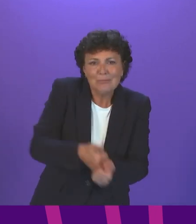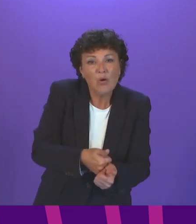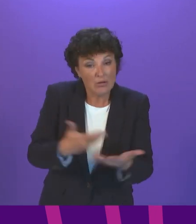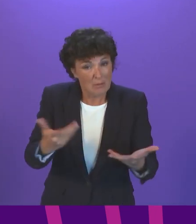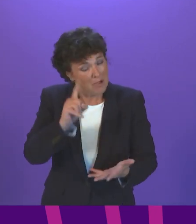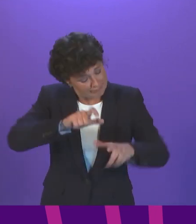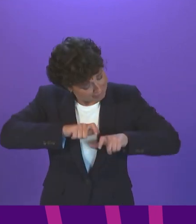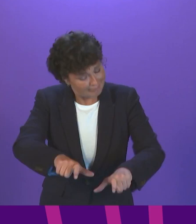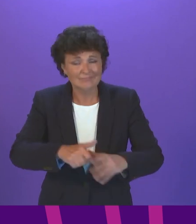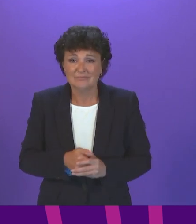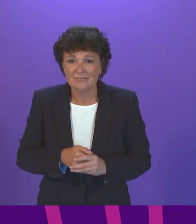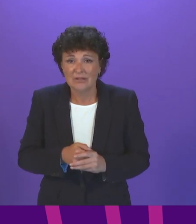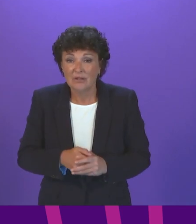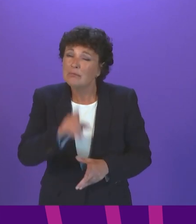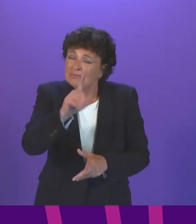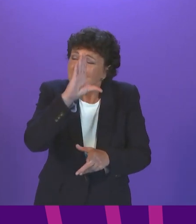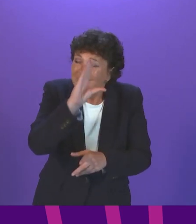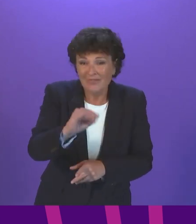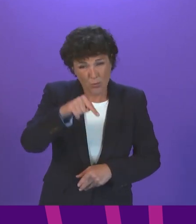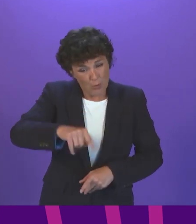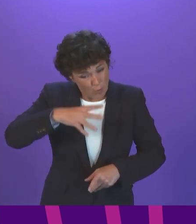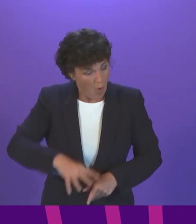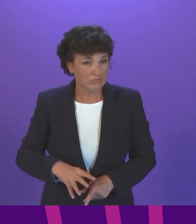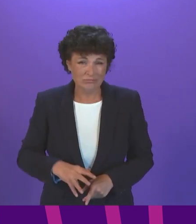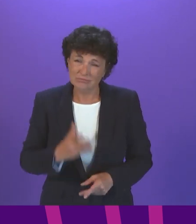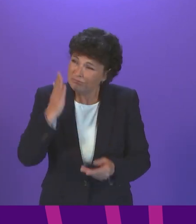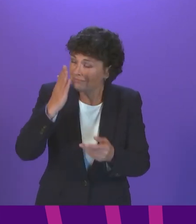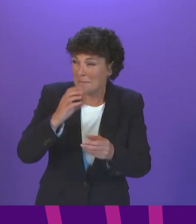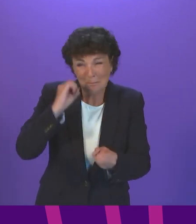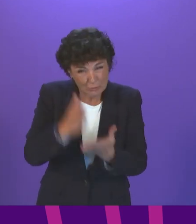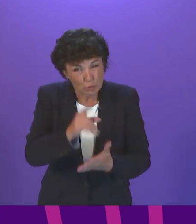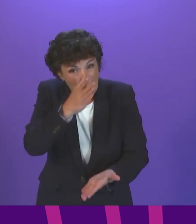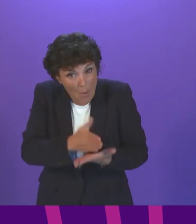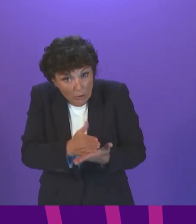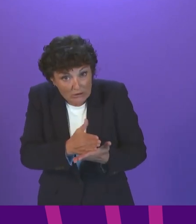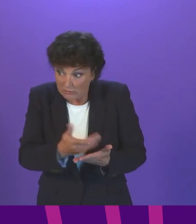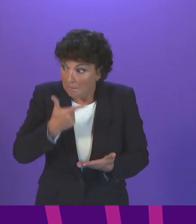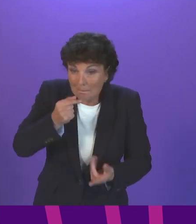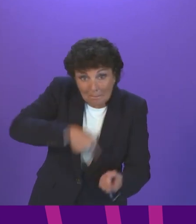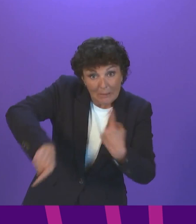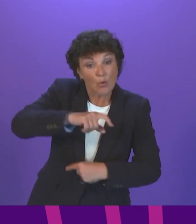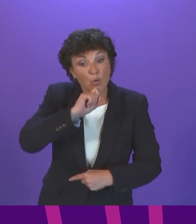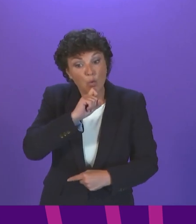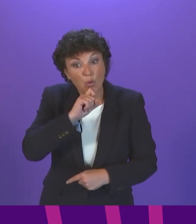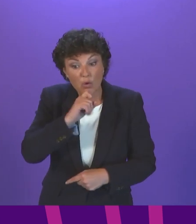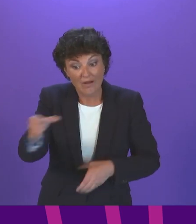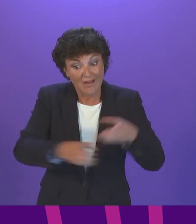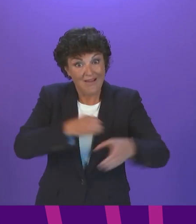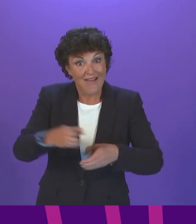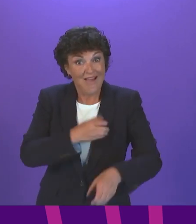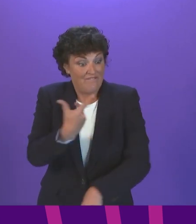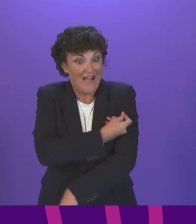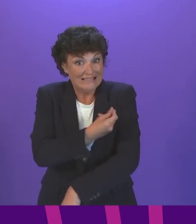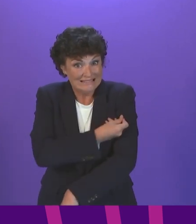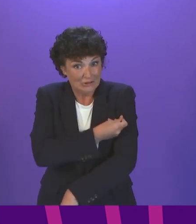But for the sake of the overall confidence in this programme, it is really important that who we vaccinate is rooted in